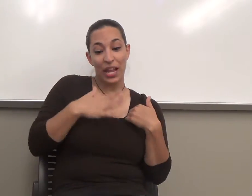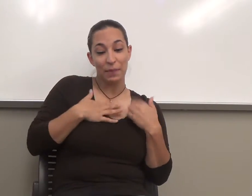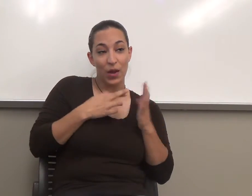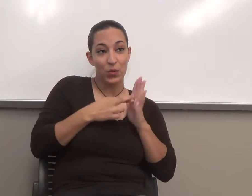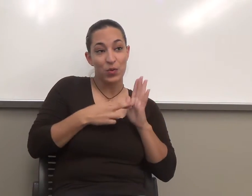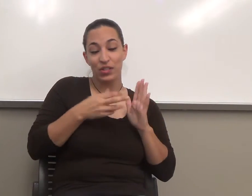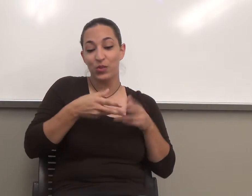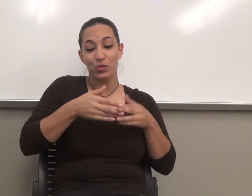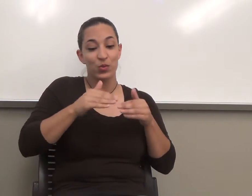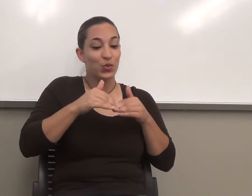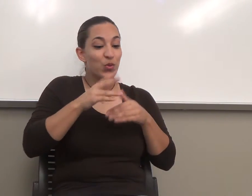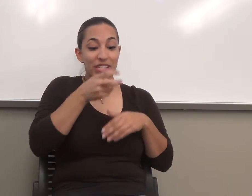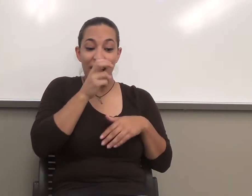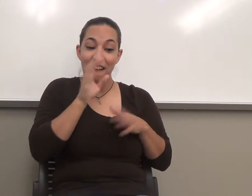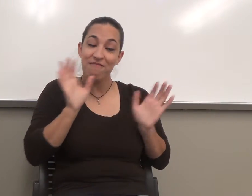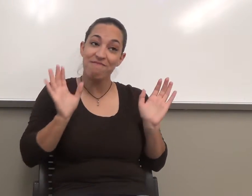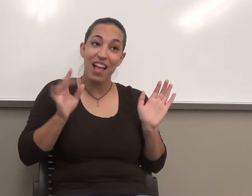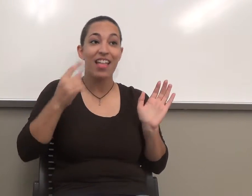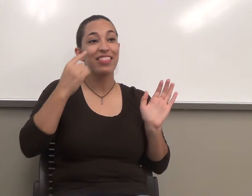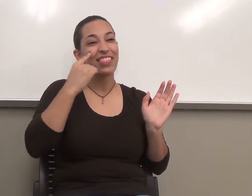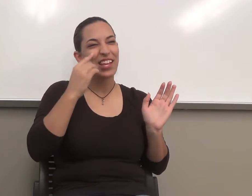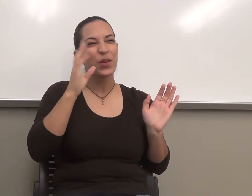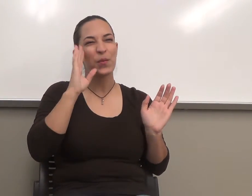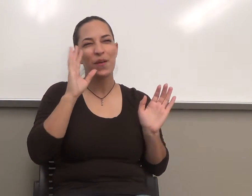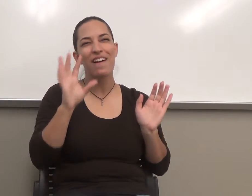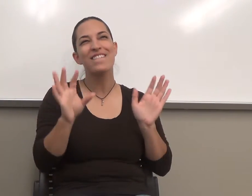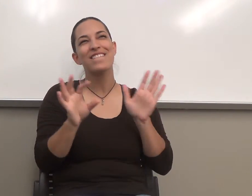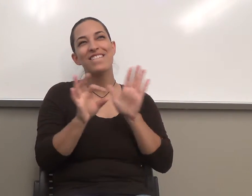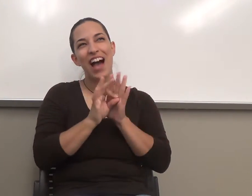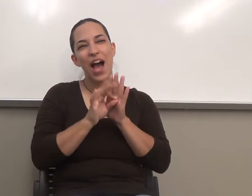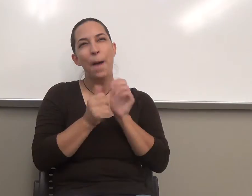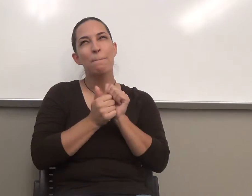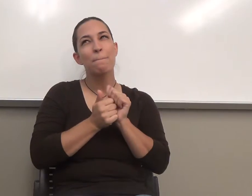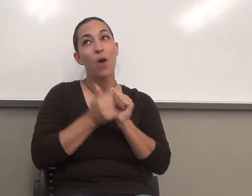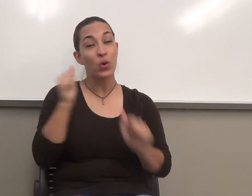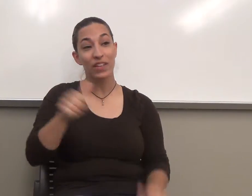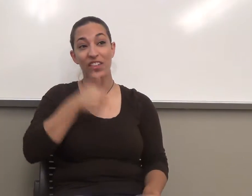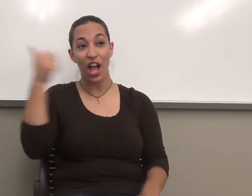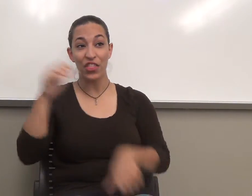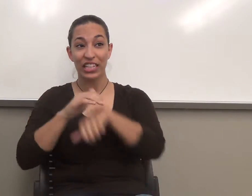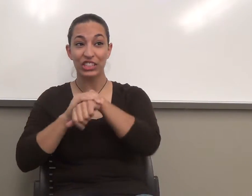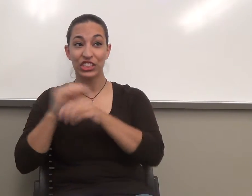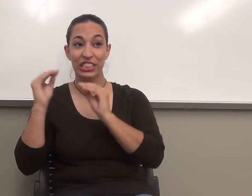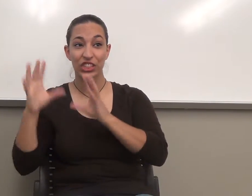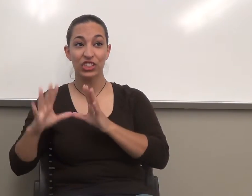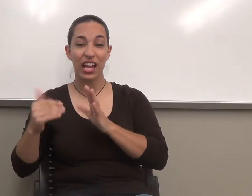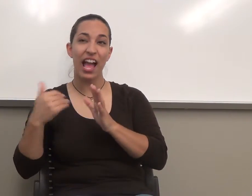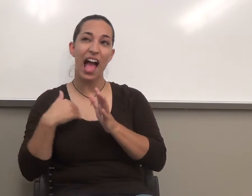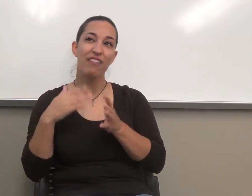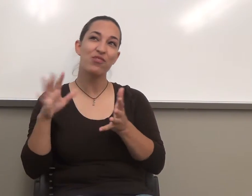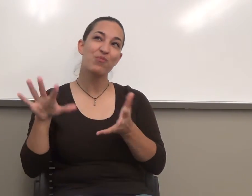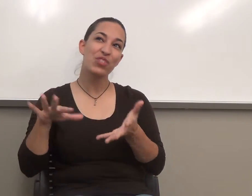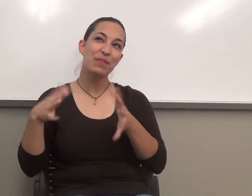I think you will find that most of the other English teachers here have pretty much the same